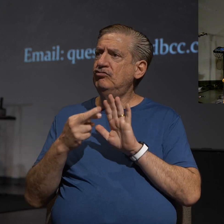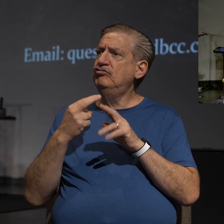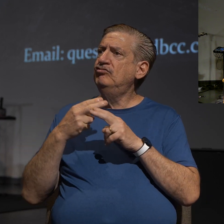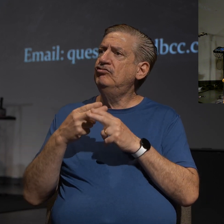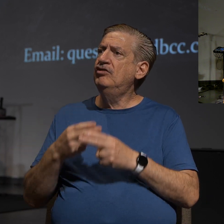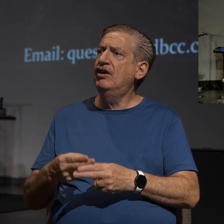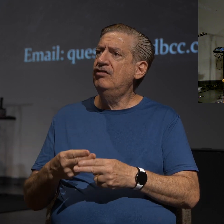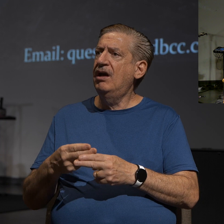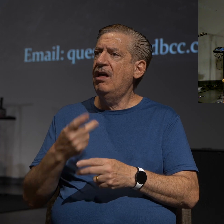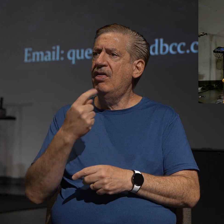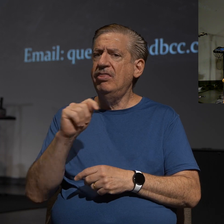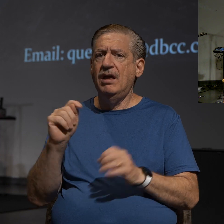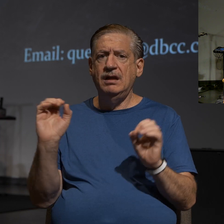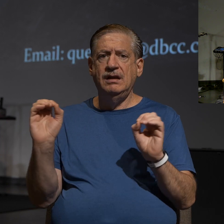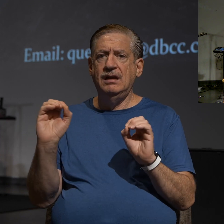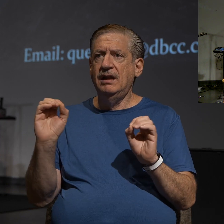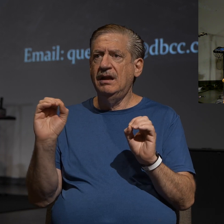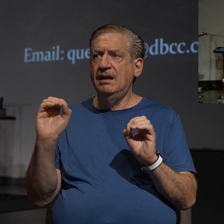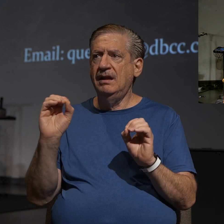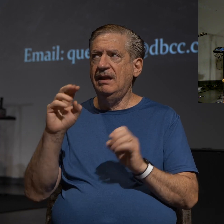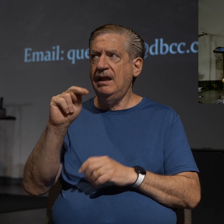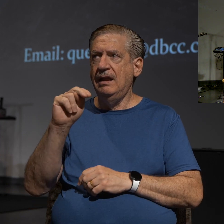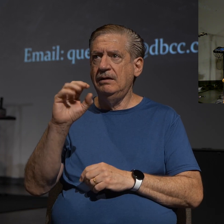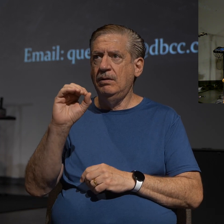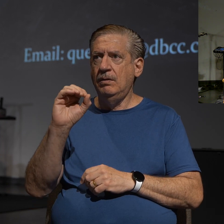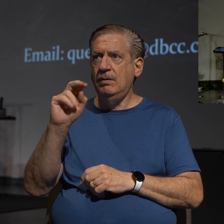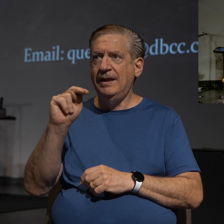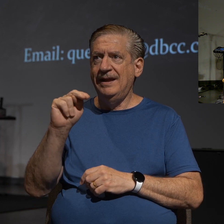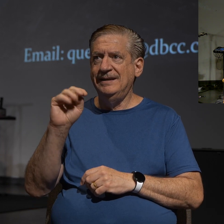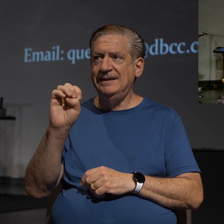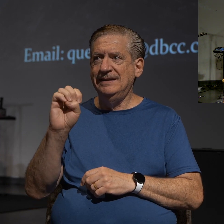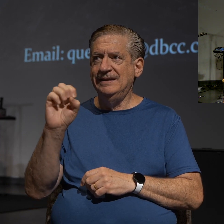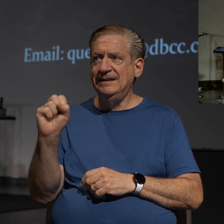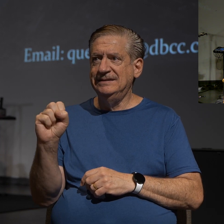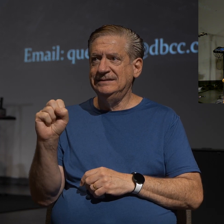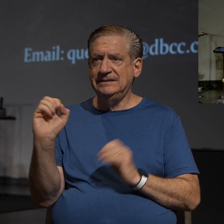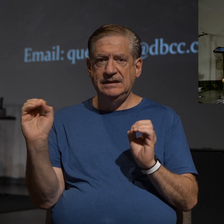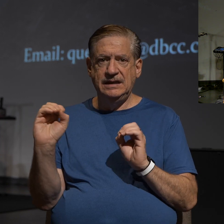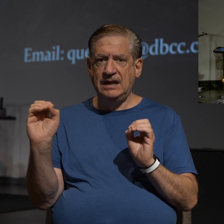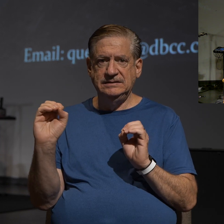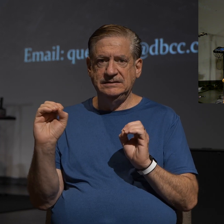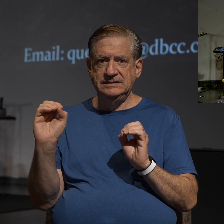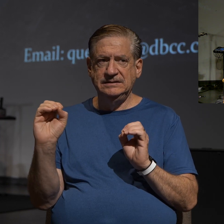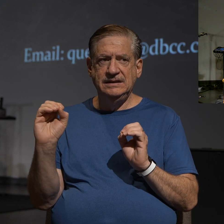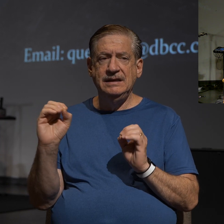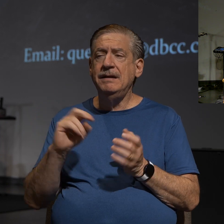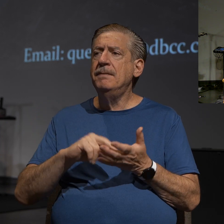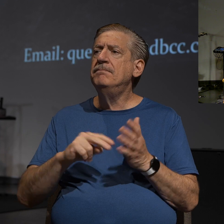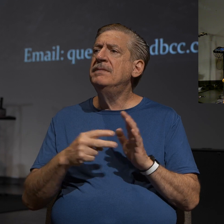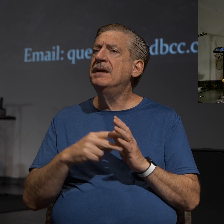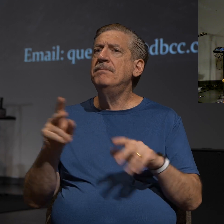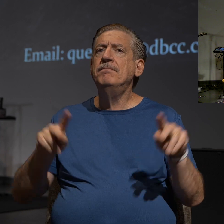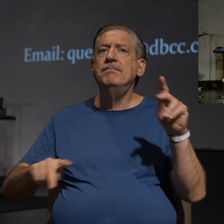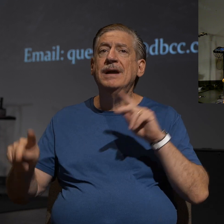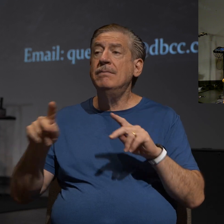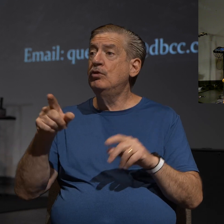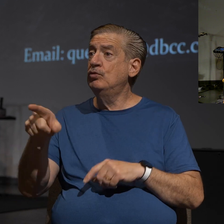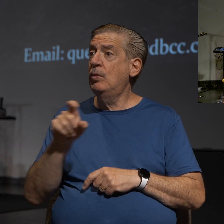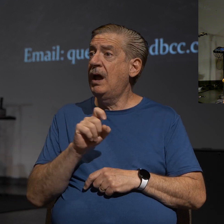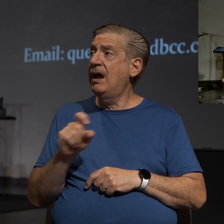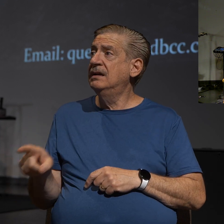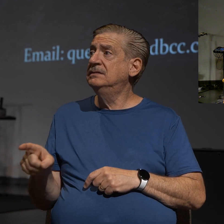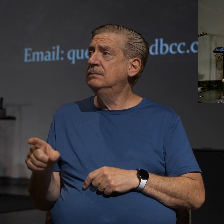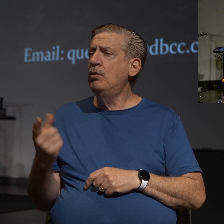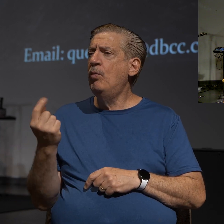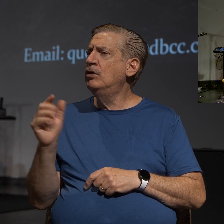the nuns, N-O-N-E-S, nuns. This would be people who, when you ask them,